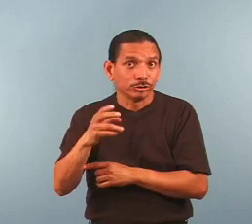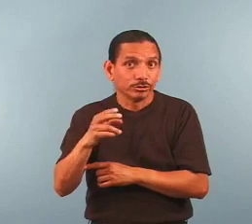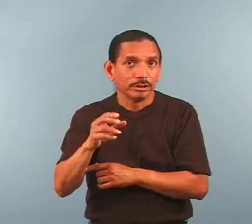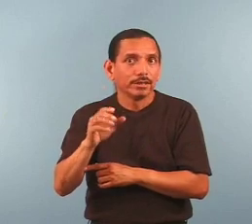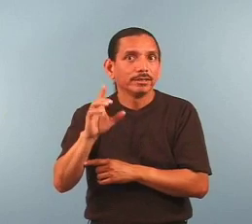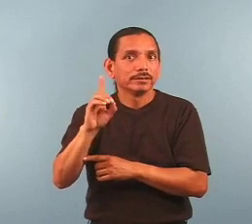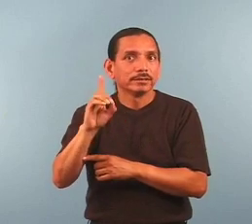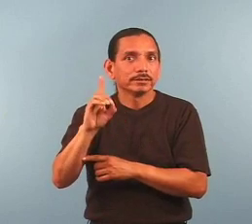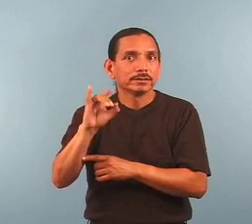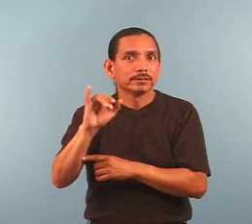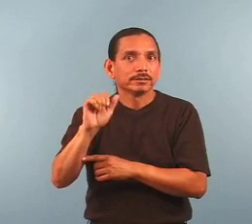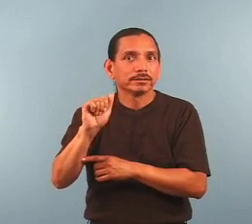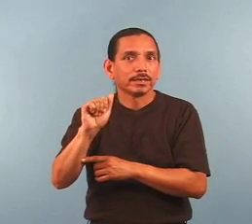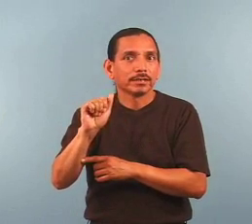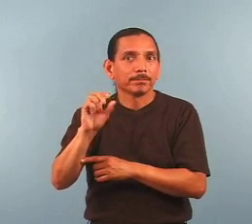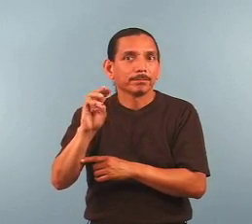in diameter.